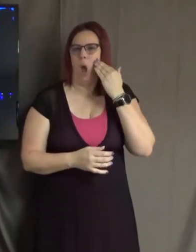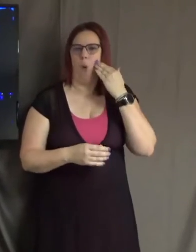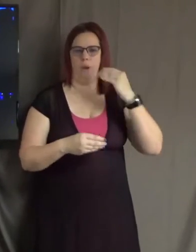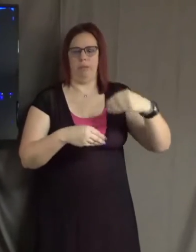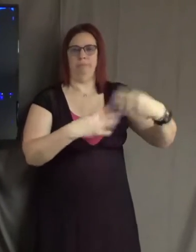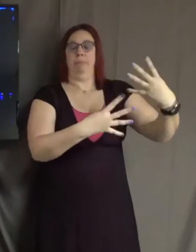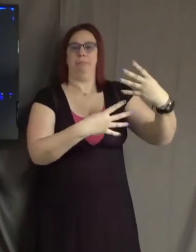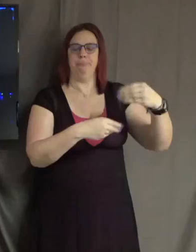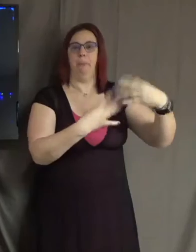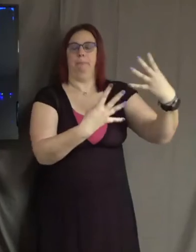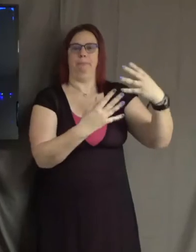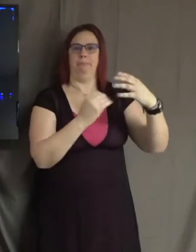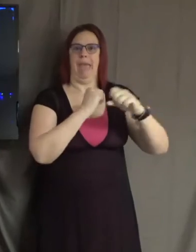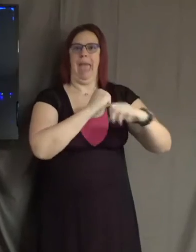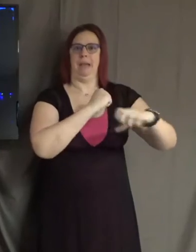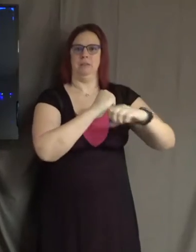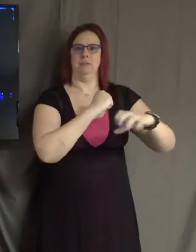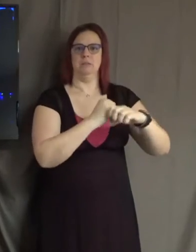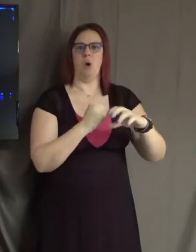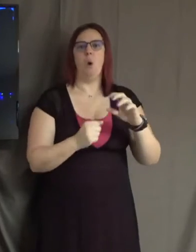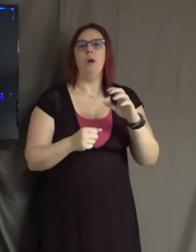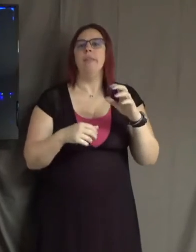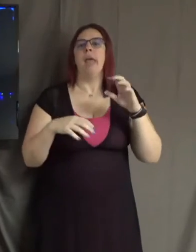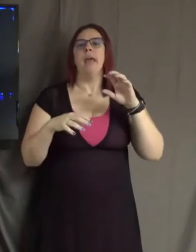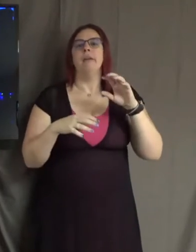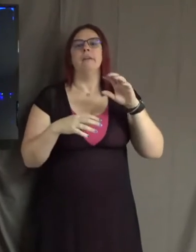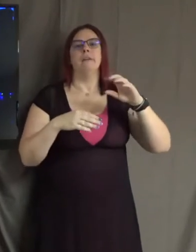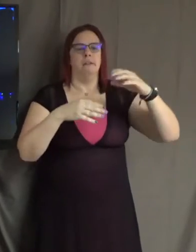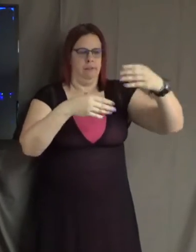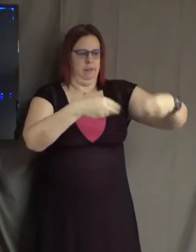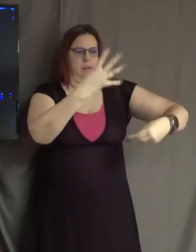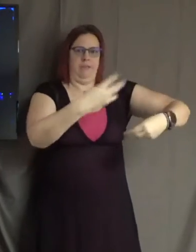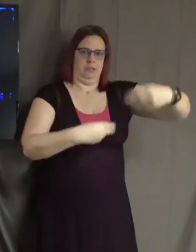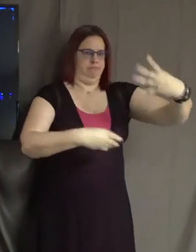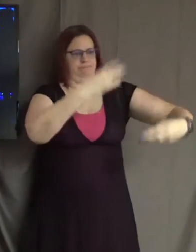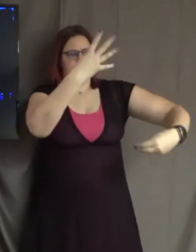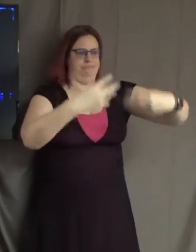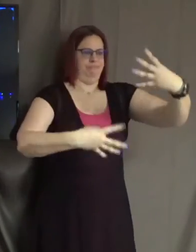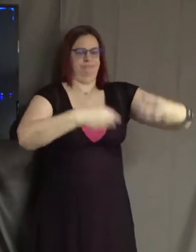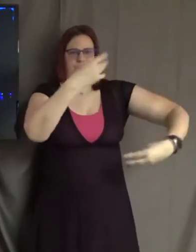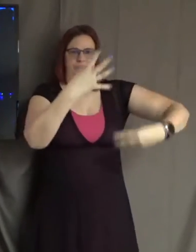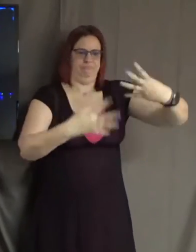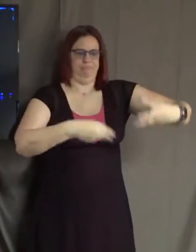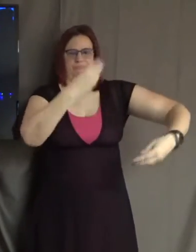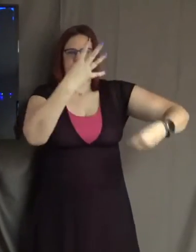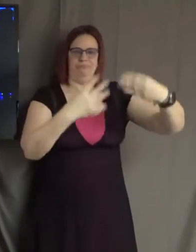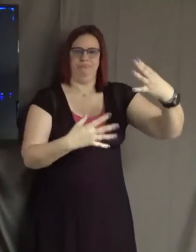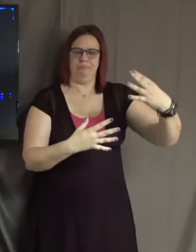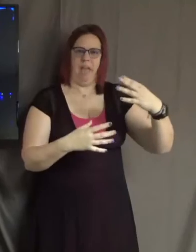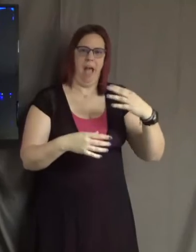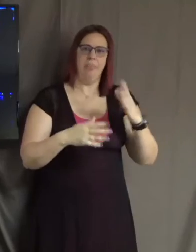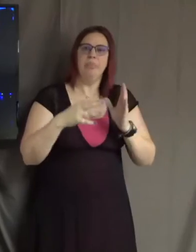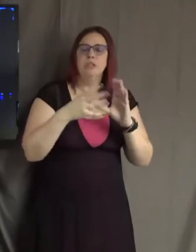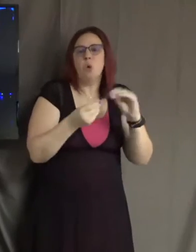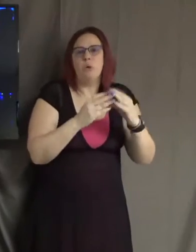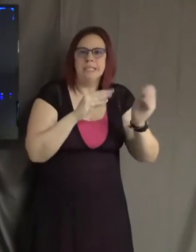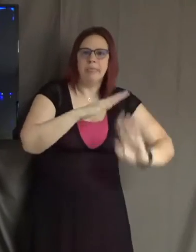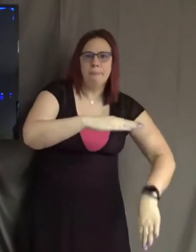salacious stories at the bottom, where we, they want us to click so we can see the ads and we can read the salacious material about people